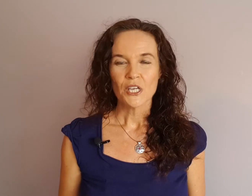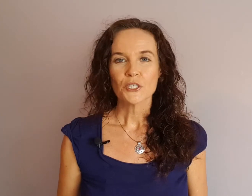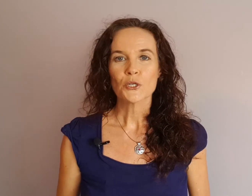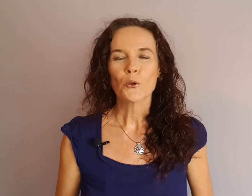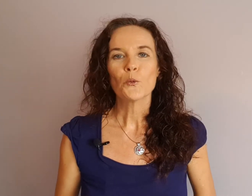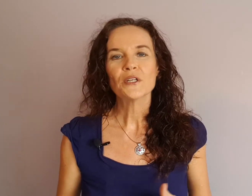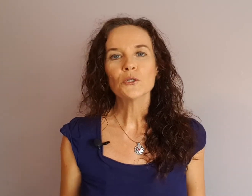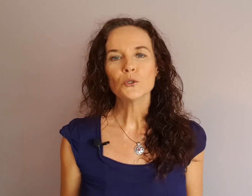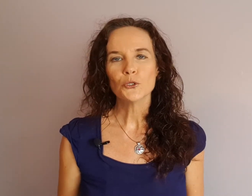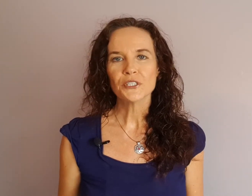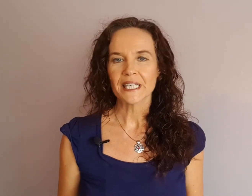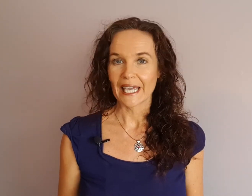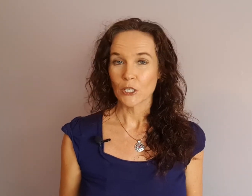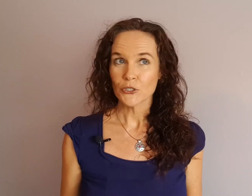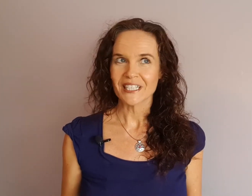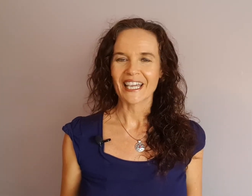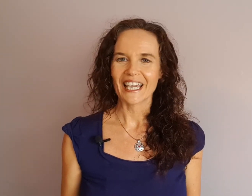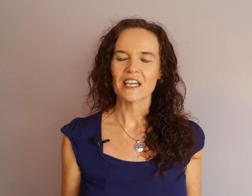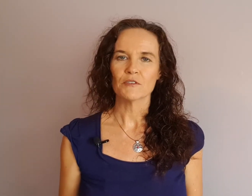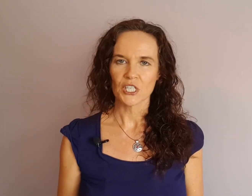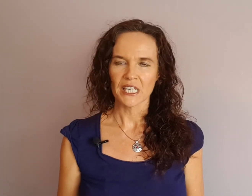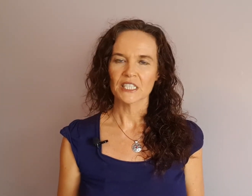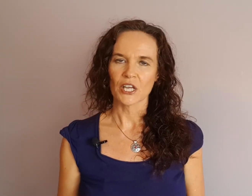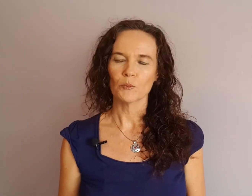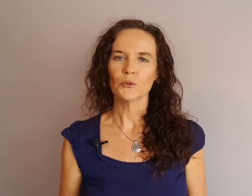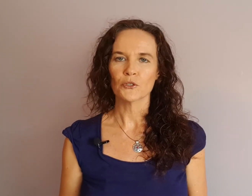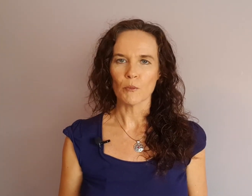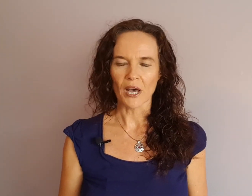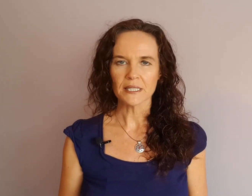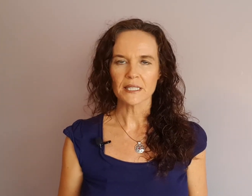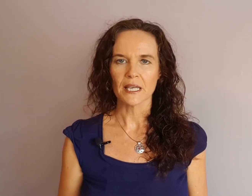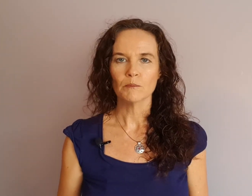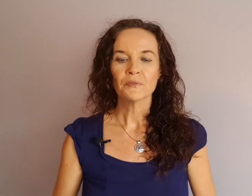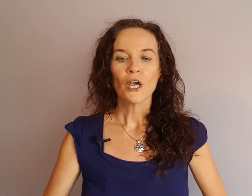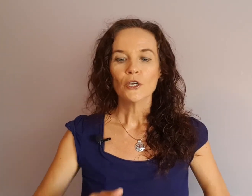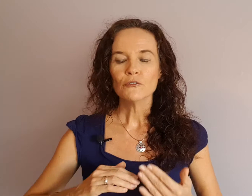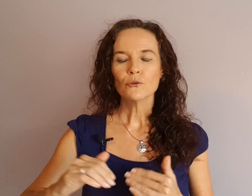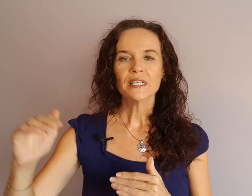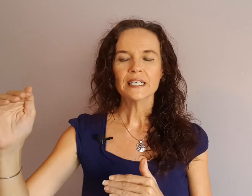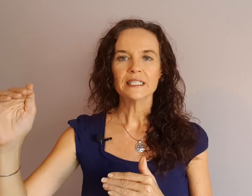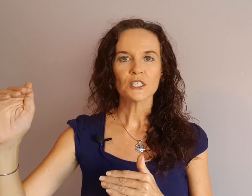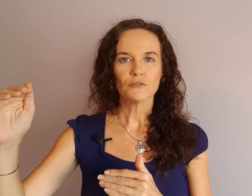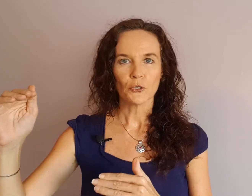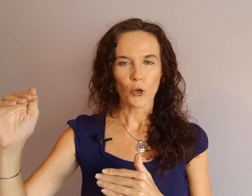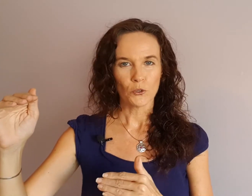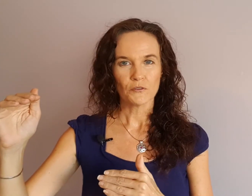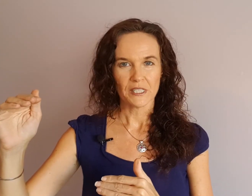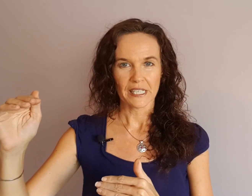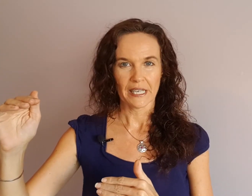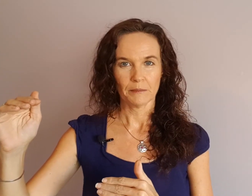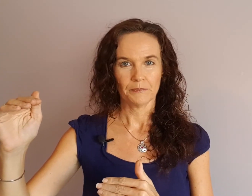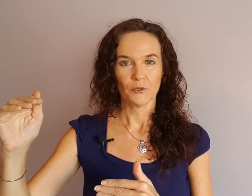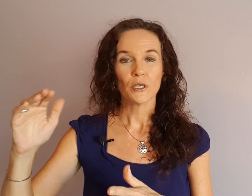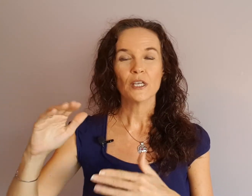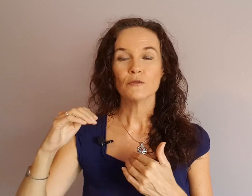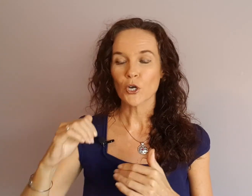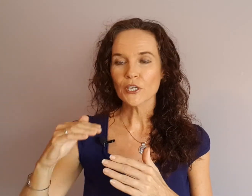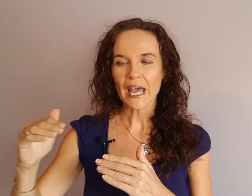So when you're using using EFT to help you with your mindset, you've written a list of your goals for the day. You've got your